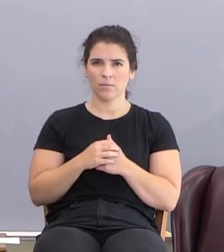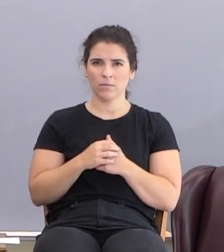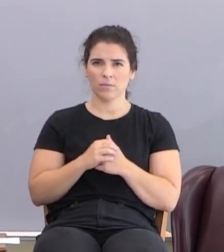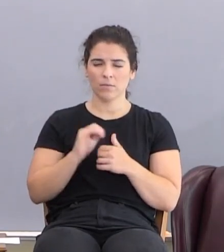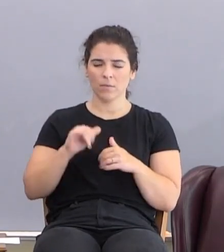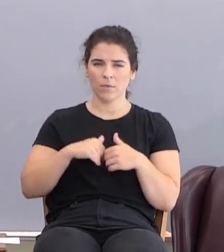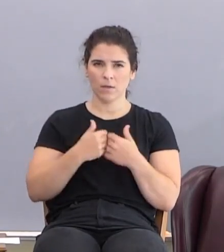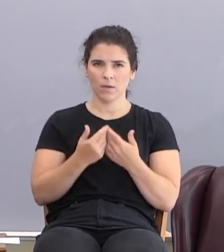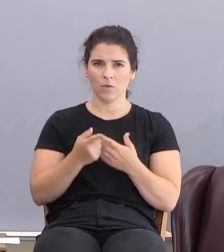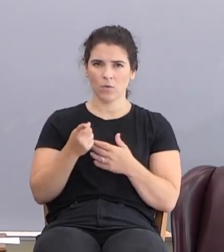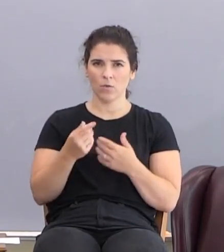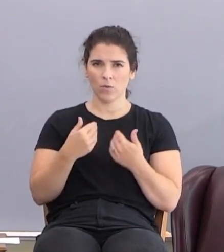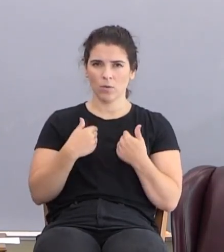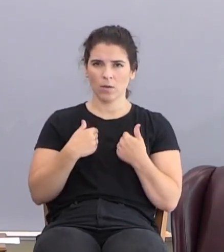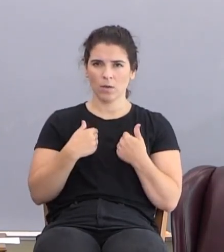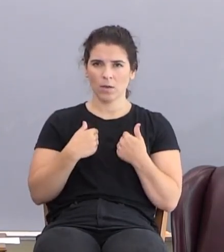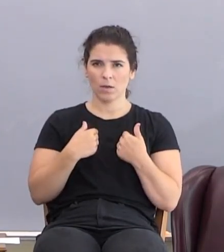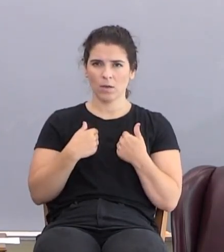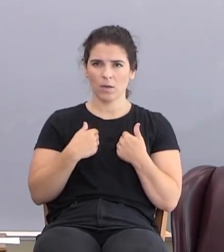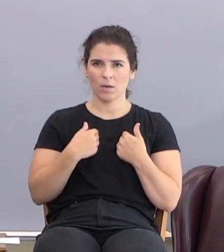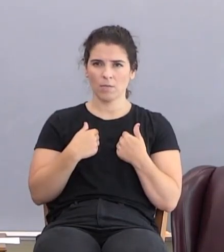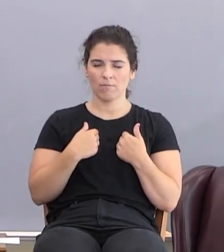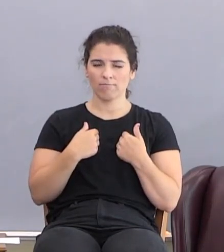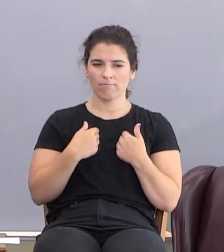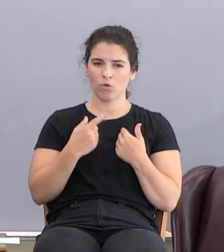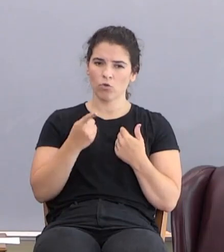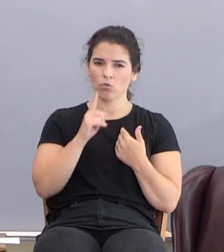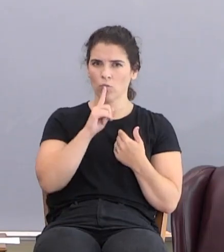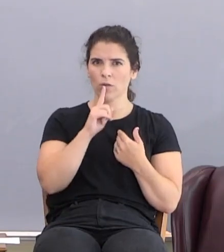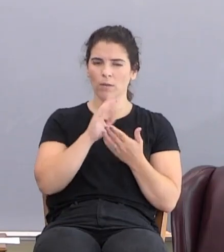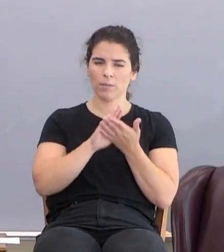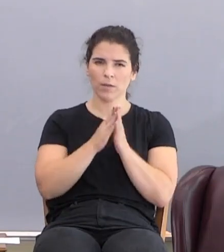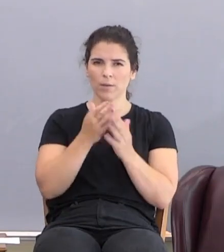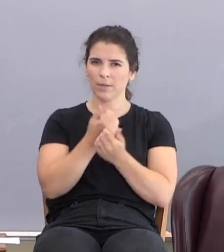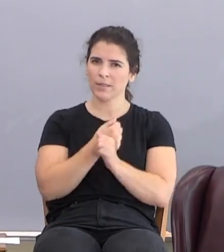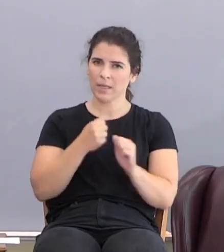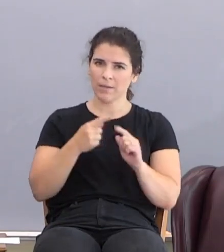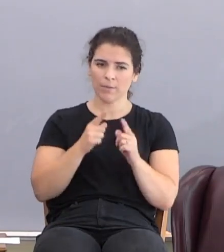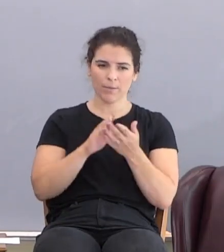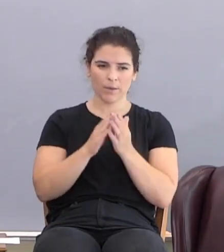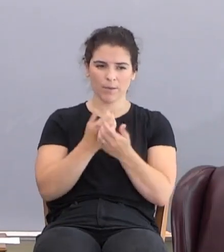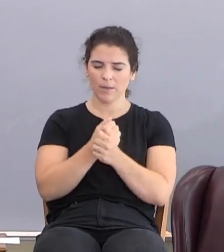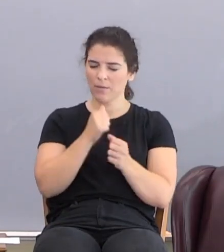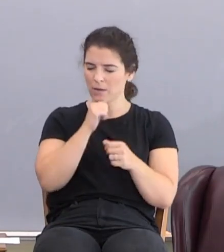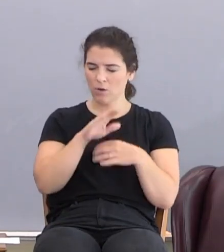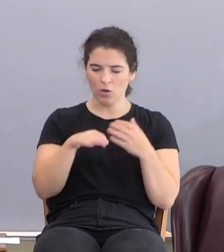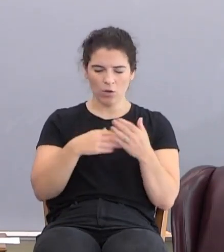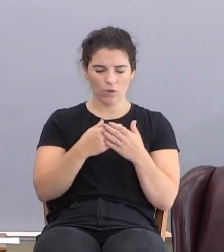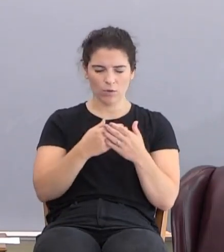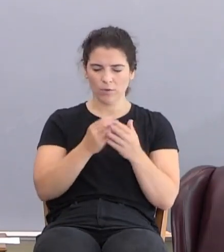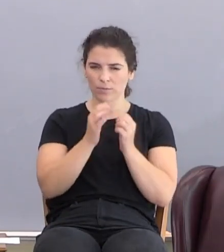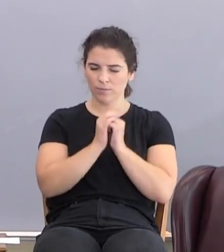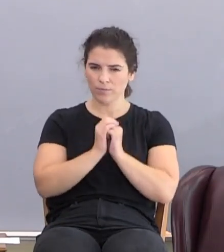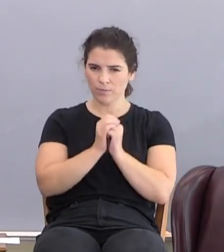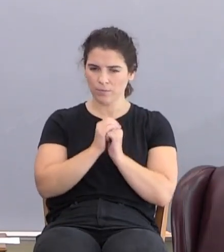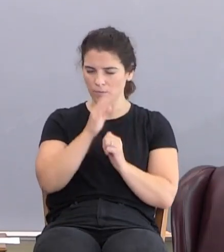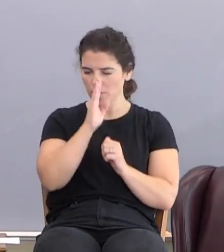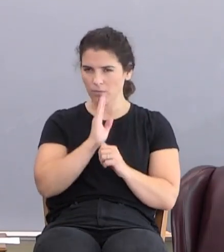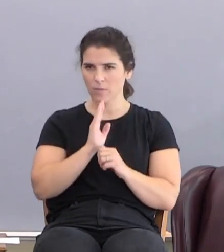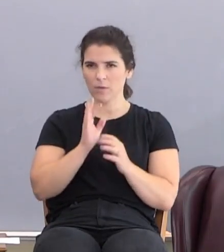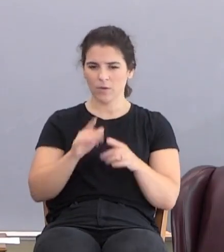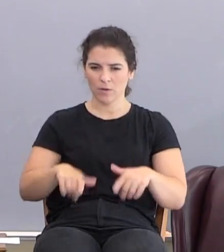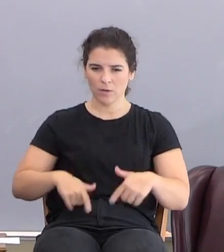That's how you get the righteousness of God, how you get saved. But getting saved isn't all there is in worshiping God. There's the life